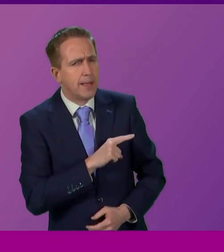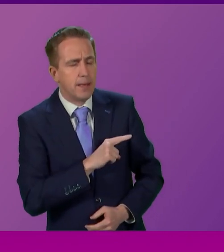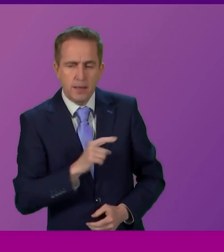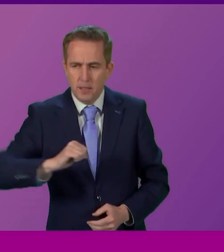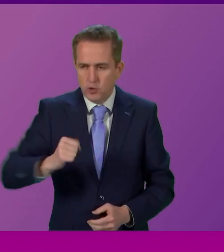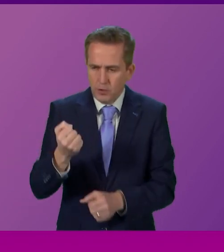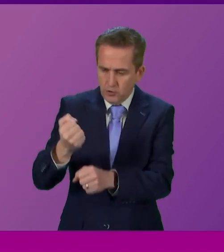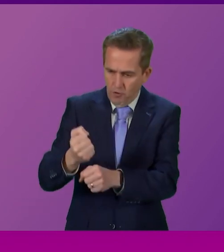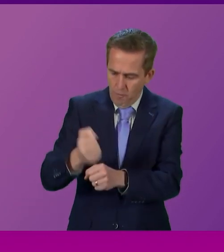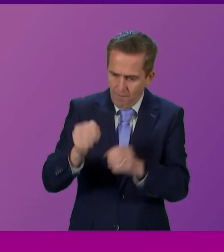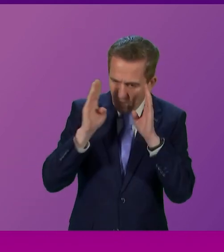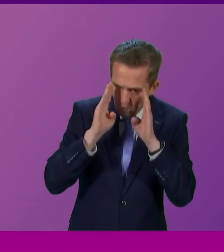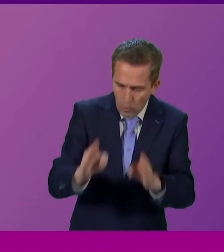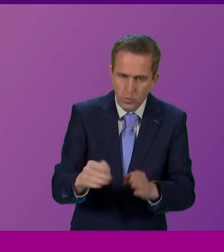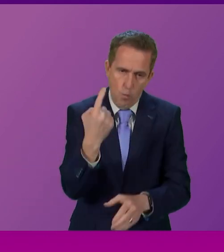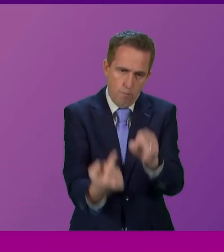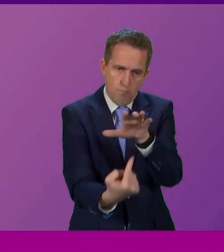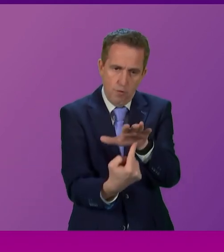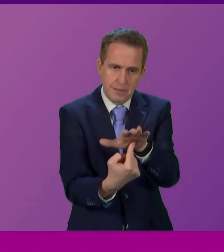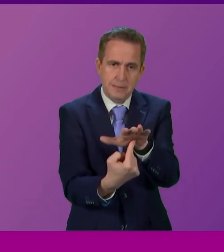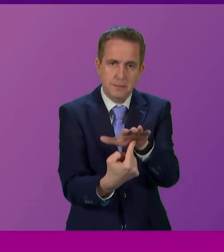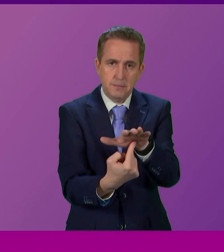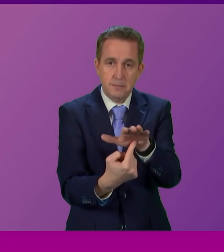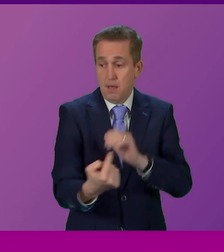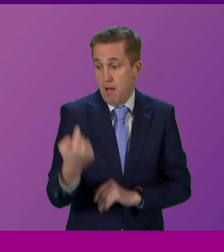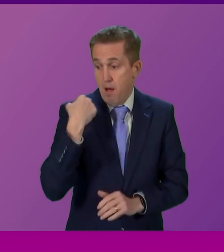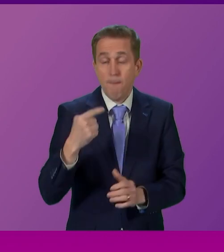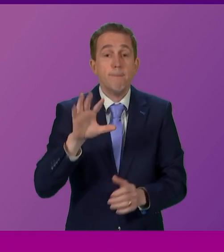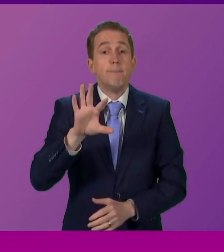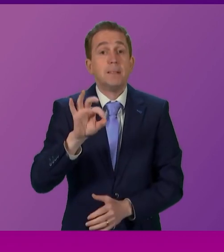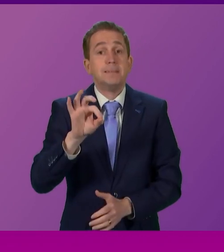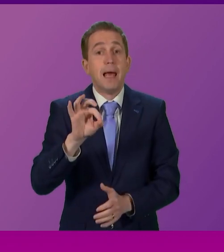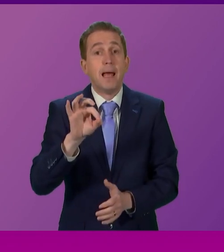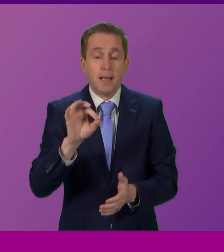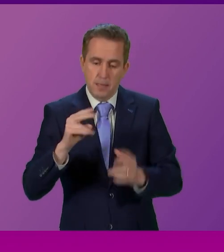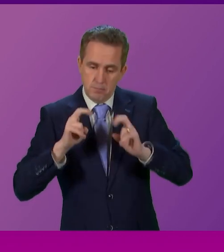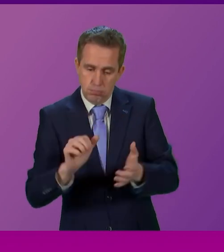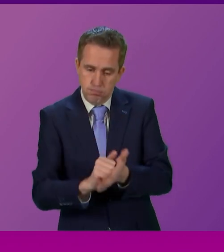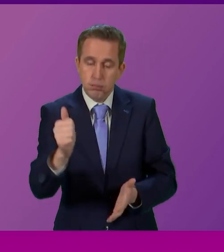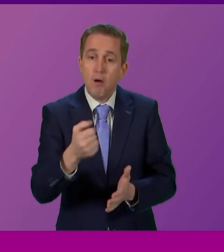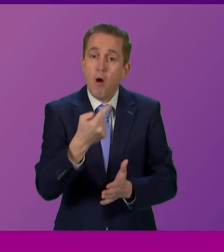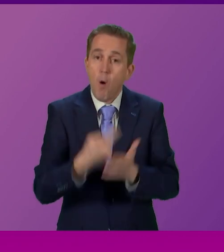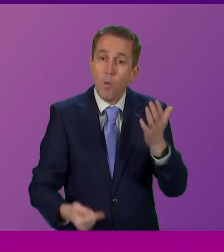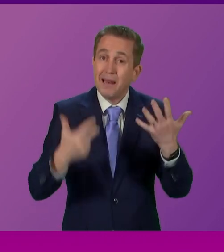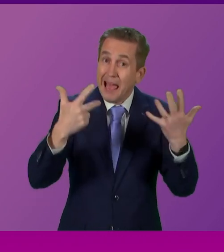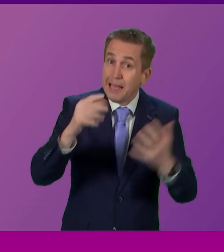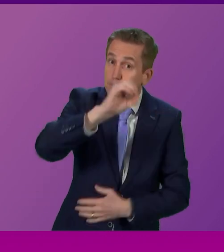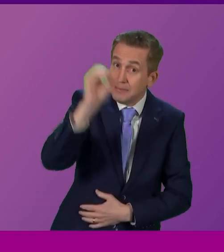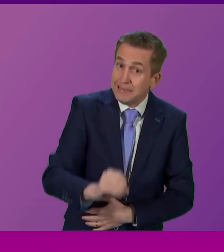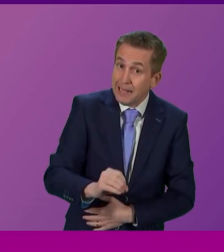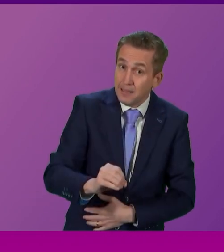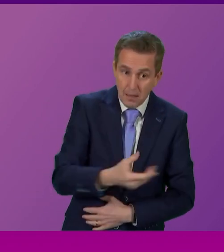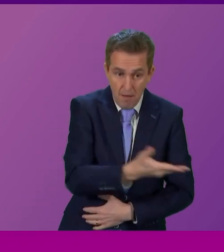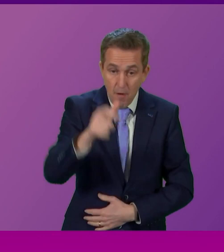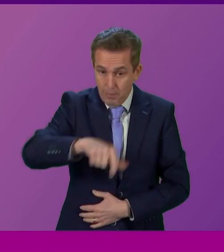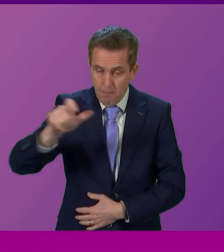real priority. And a Salvation poll published on Monday stated that only 8% of people feel the Scottish Government